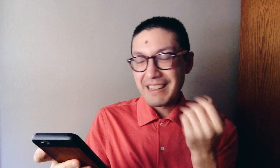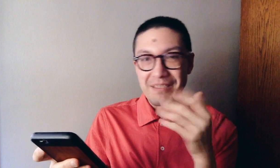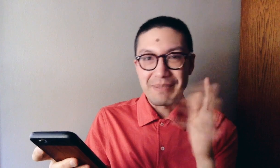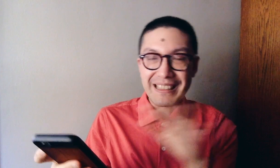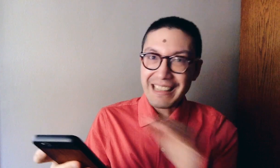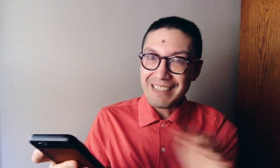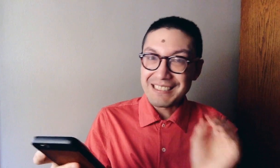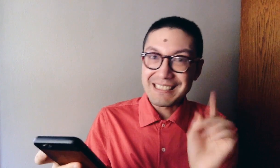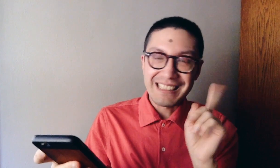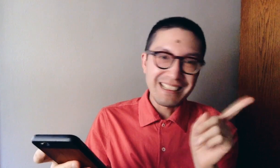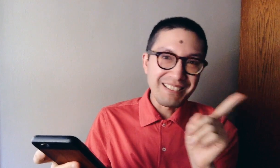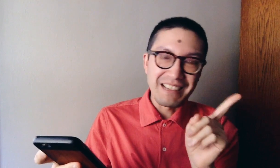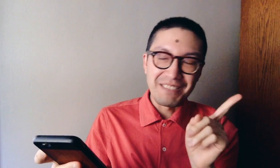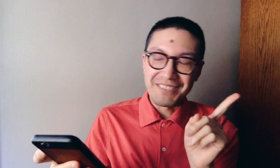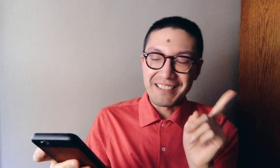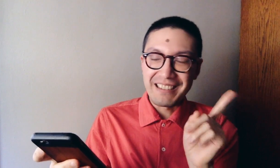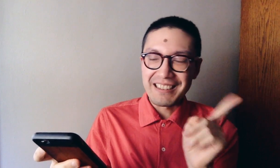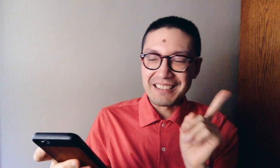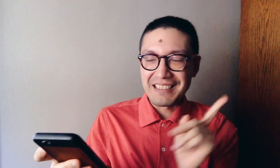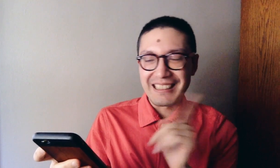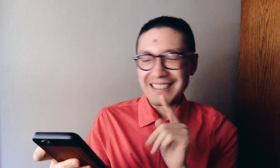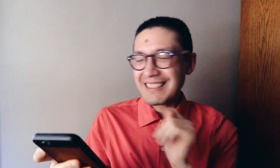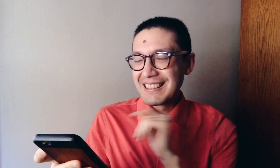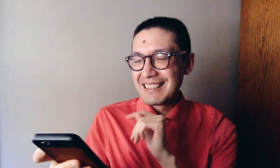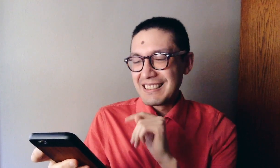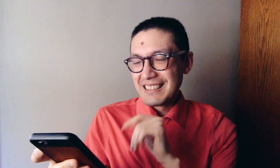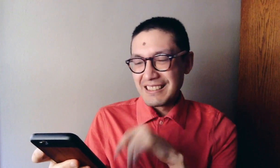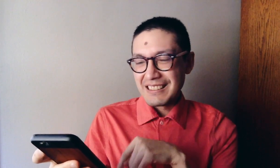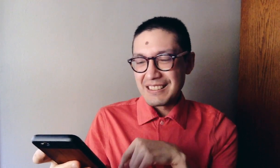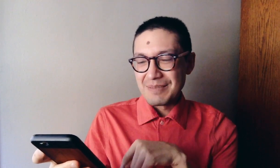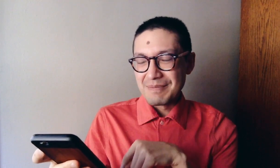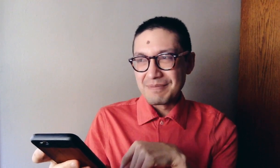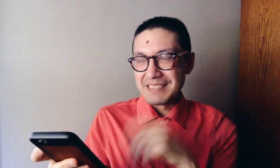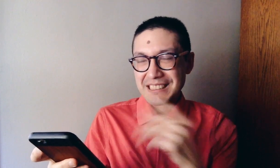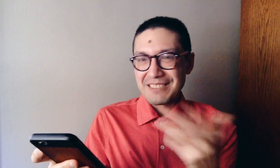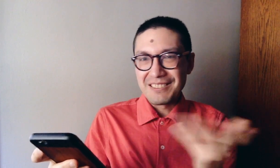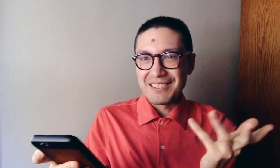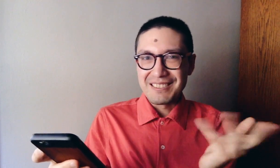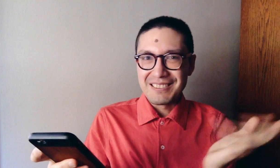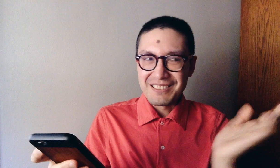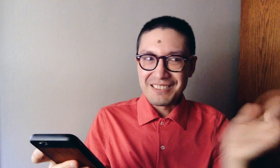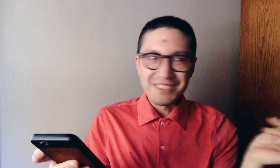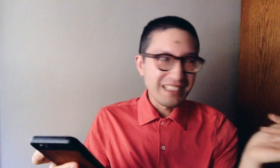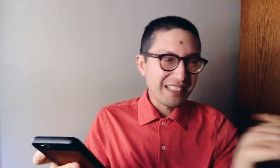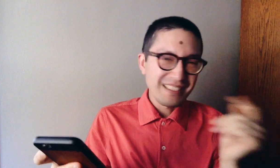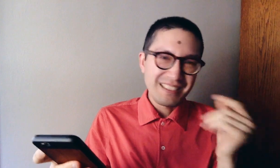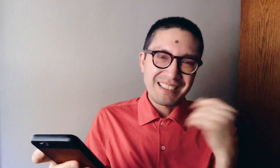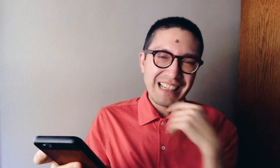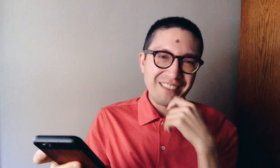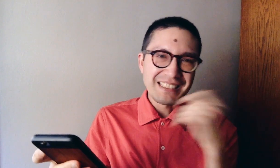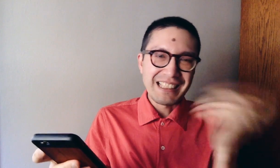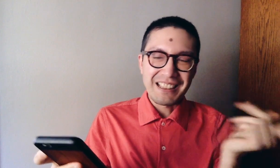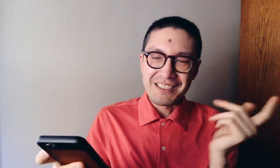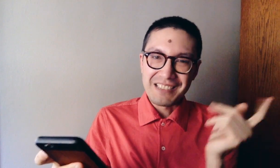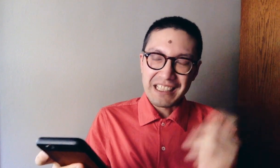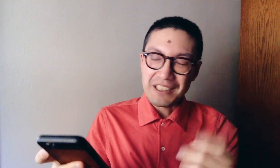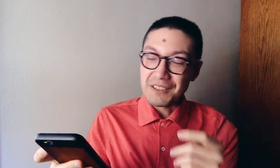um, how to repaint cameras, that's how I want to figure out how to do that. Um, restore all of the cameras like the code activity.